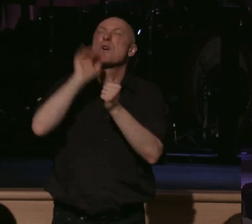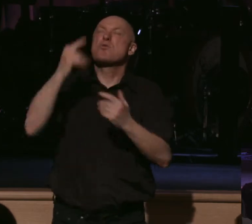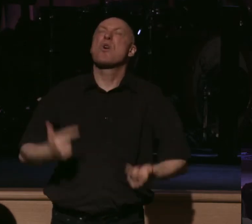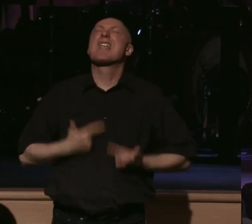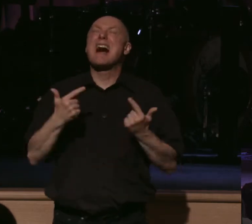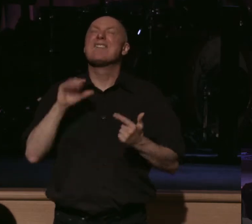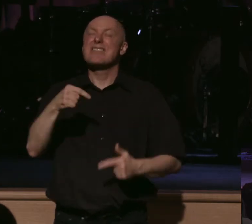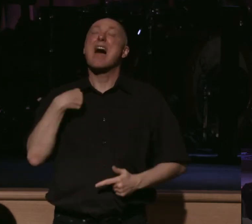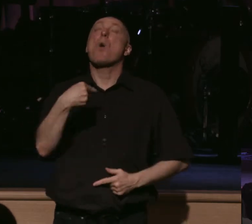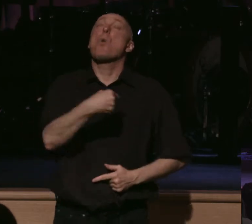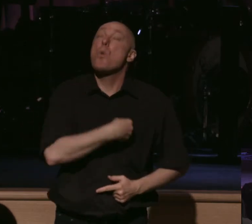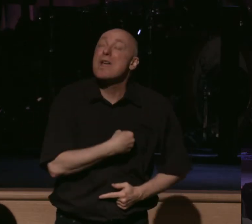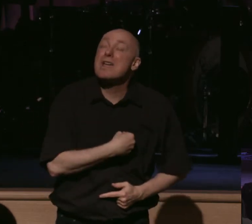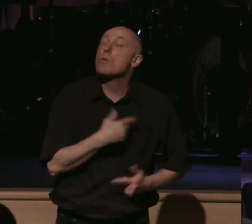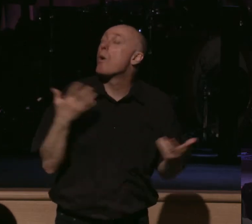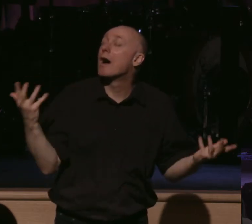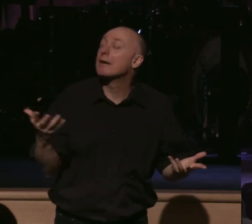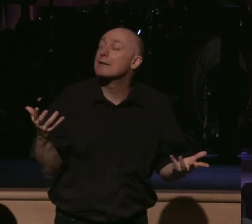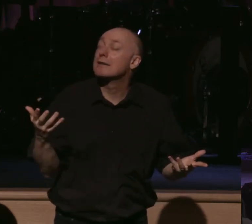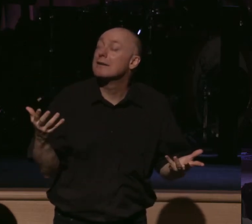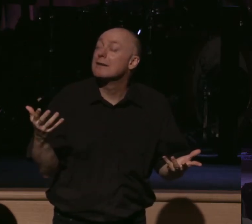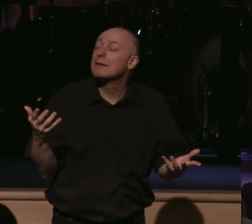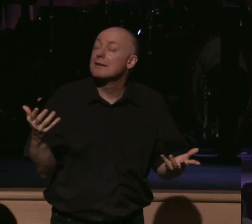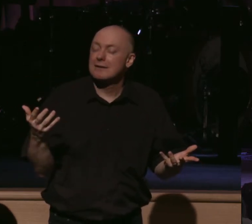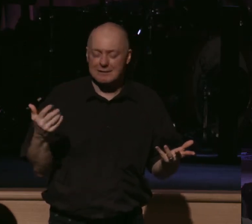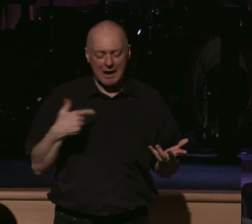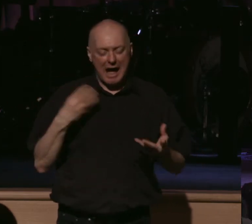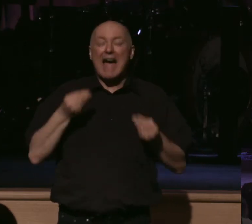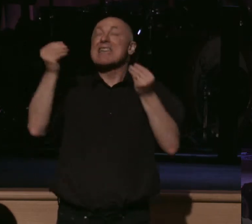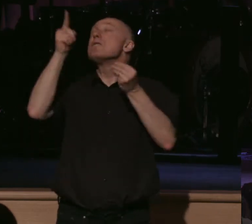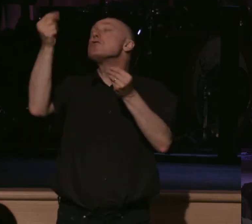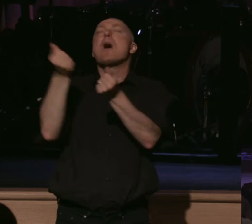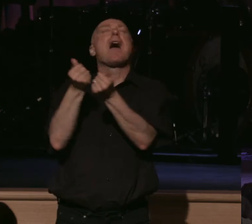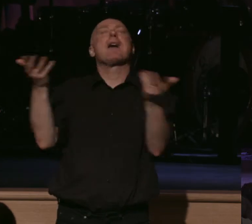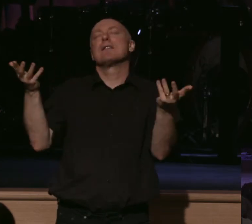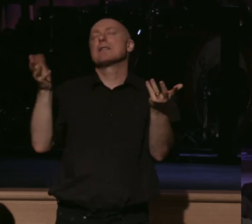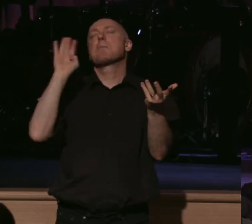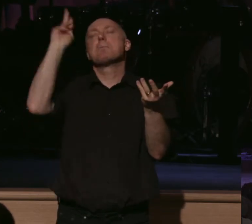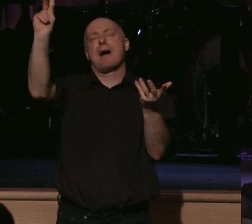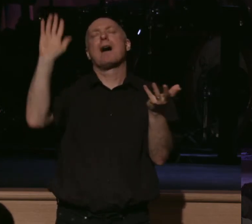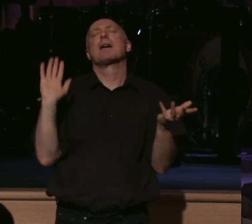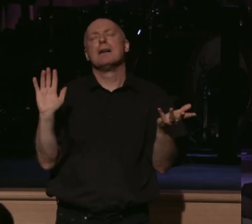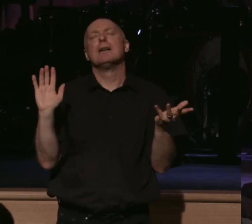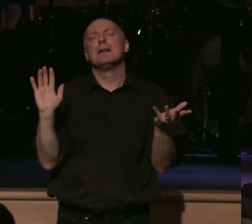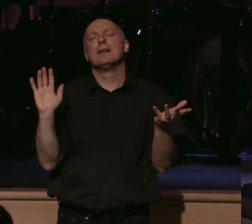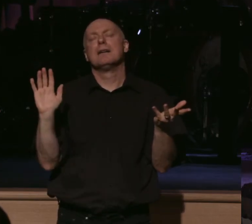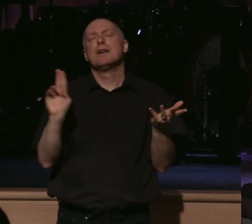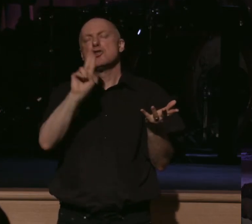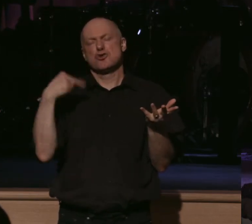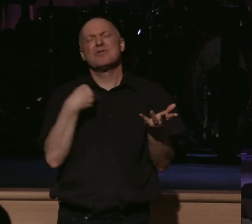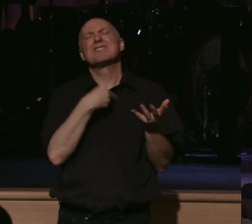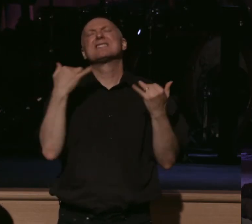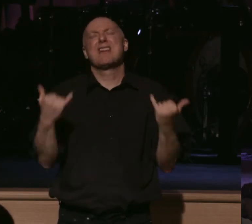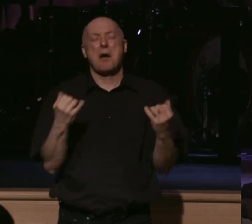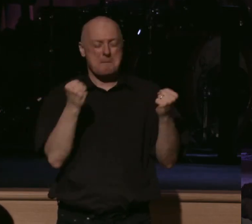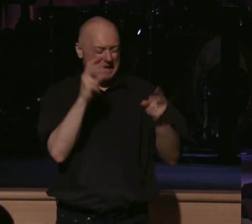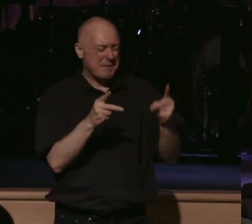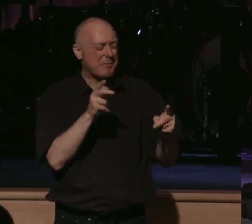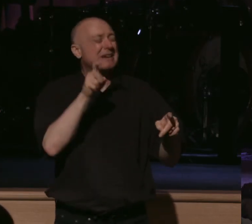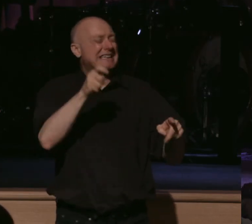that we then in turn would say, and here's my everything for you, Jesus. So use this now, Lord. Many people need to hear this